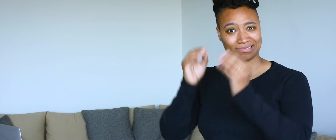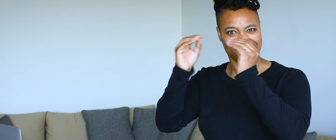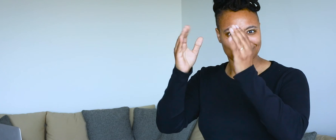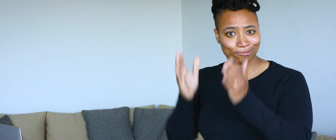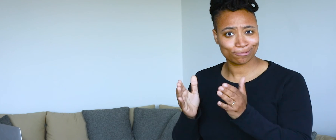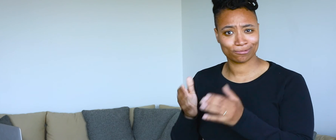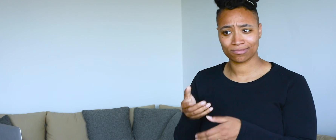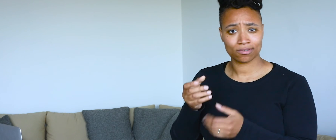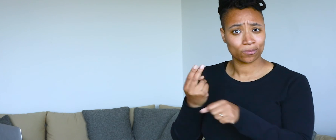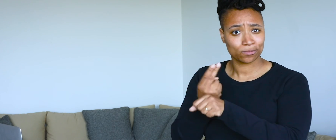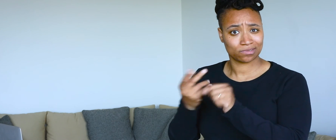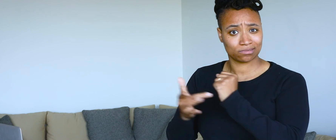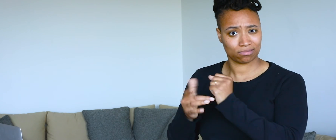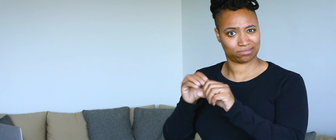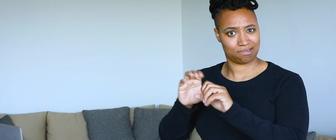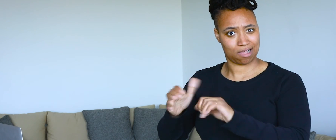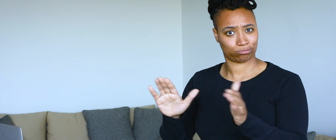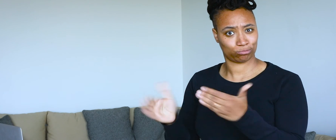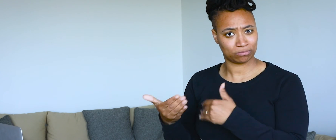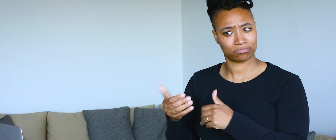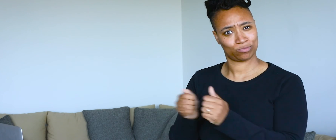At school, teachers can use technology to interact with their students.